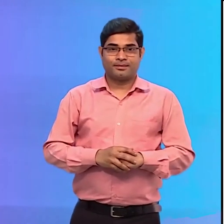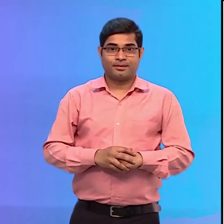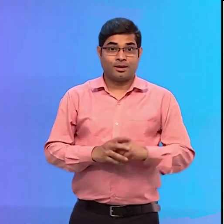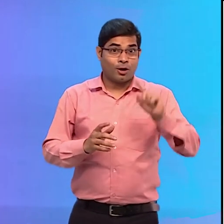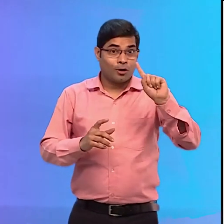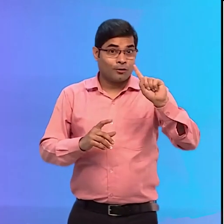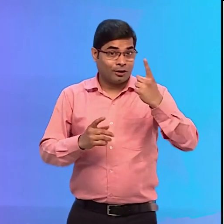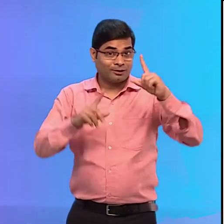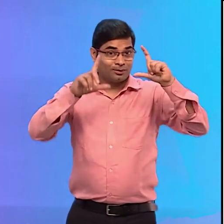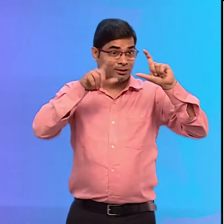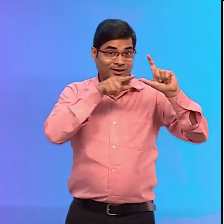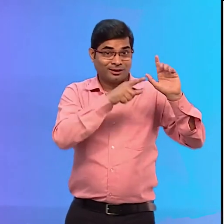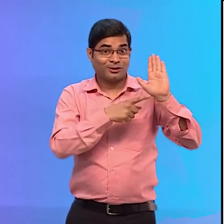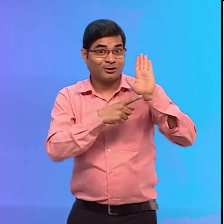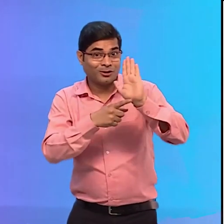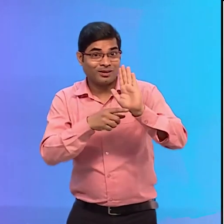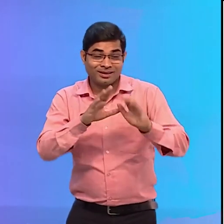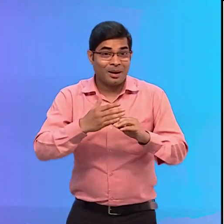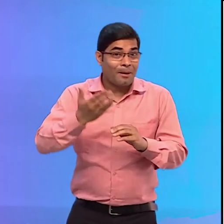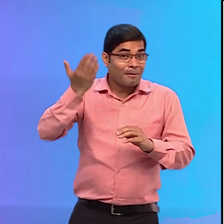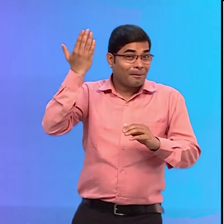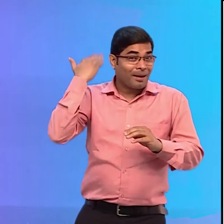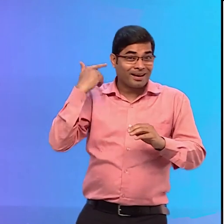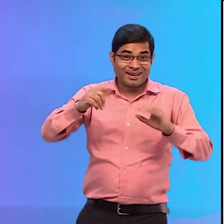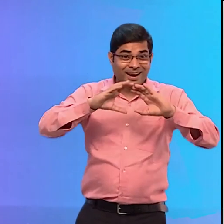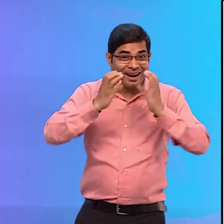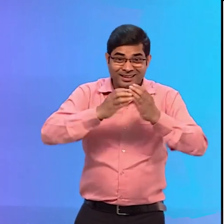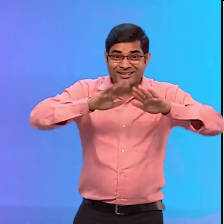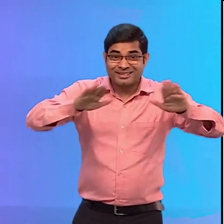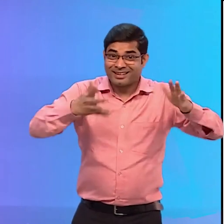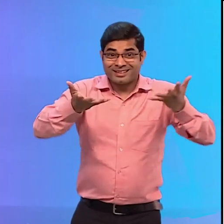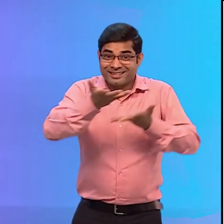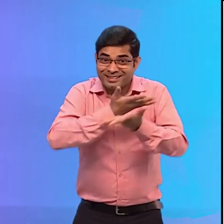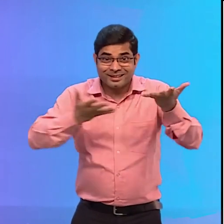The first picture shows continuation of the discussion between the class.